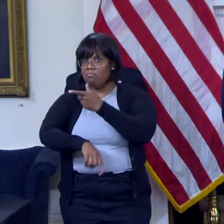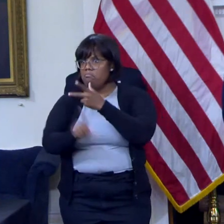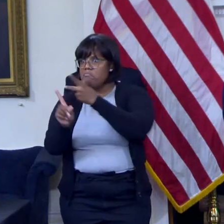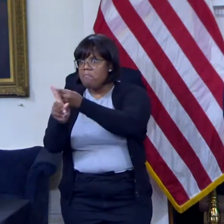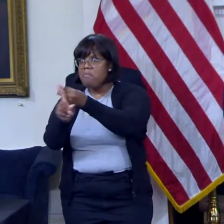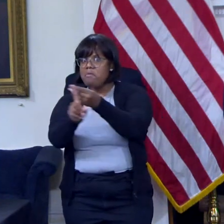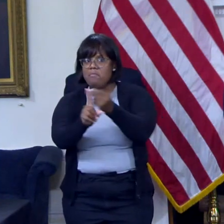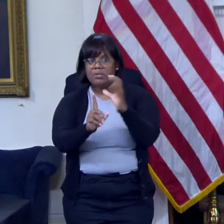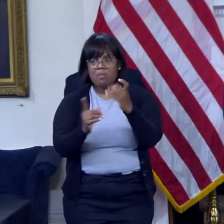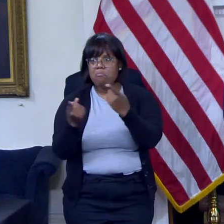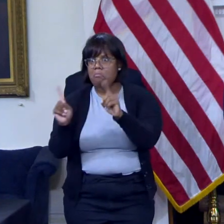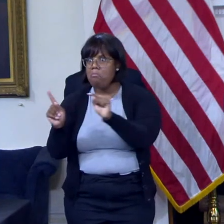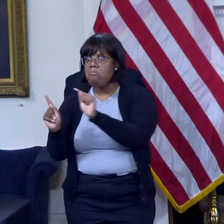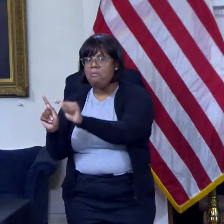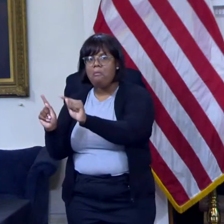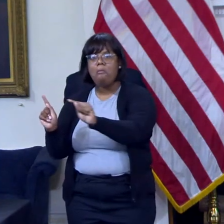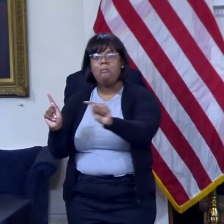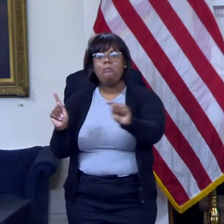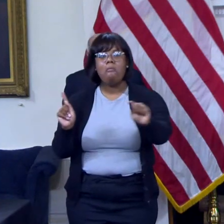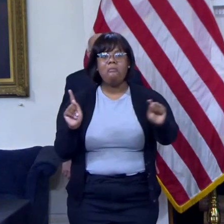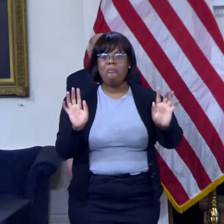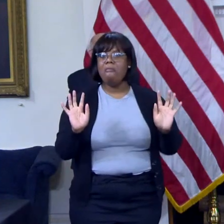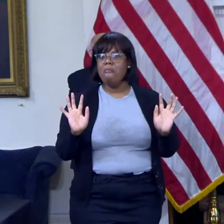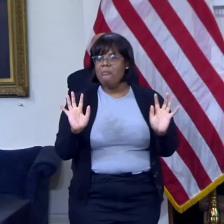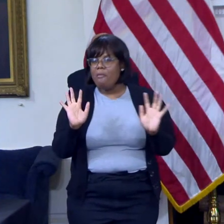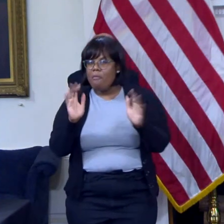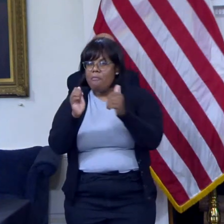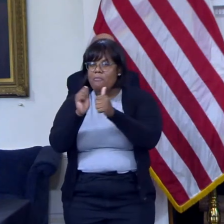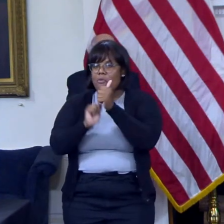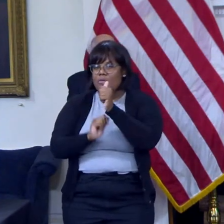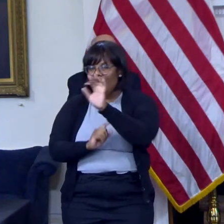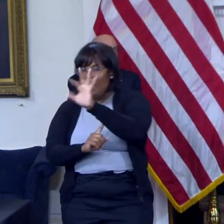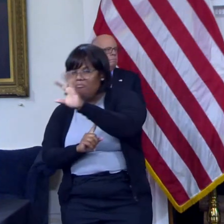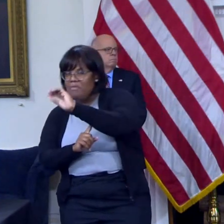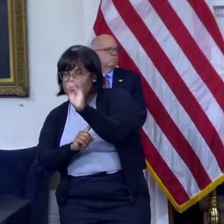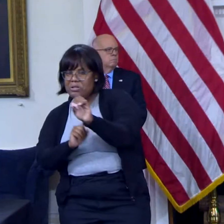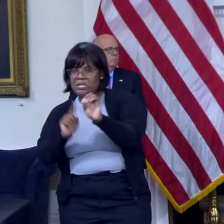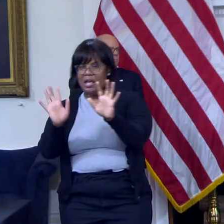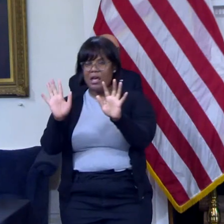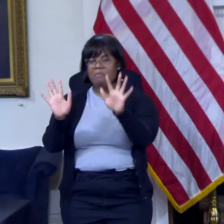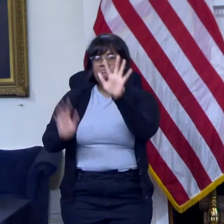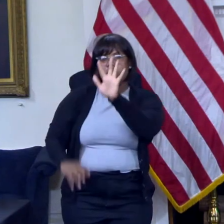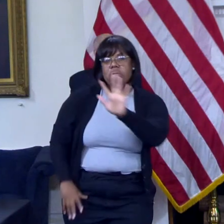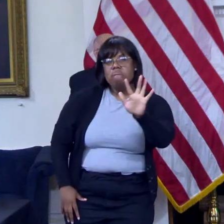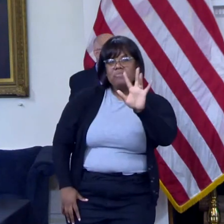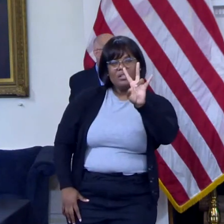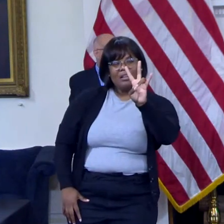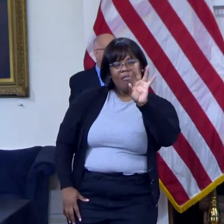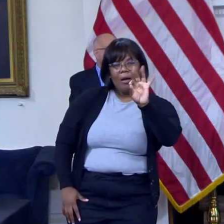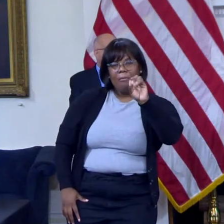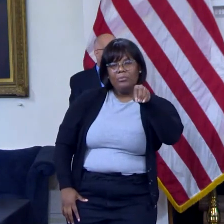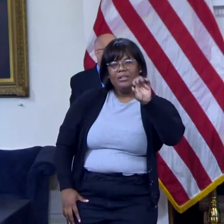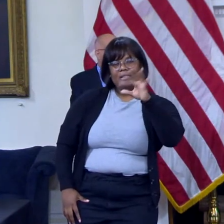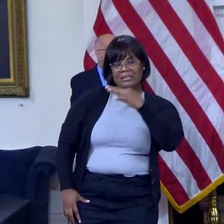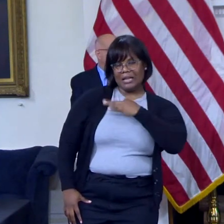and patients are vaccinated. 79% on average of our staff are vaccinated.